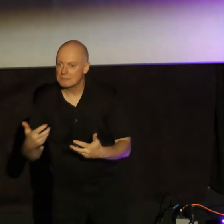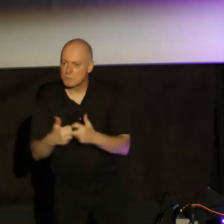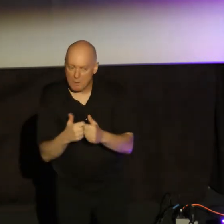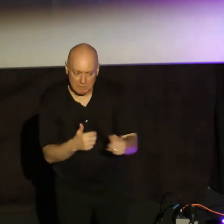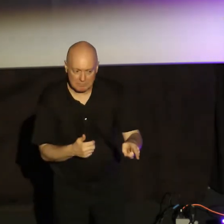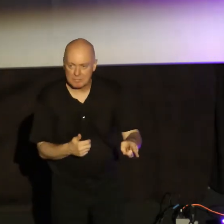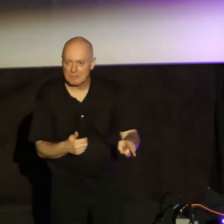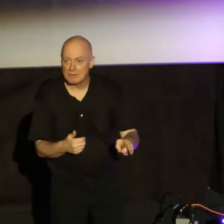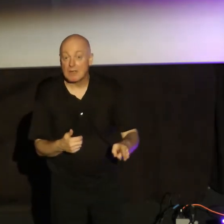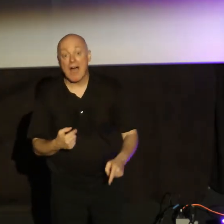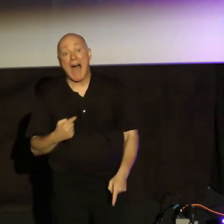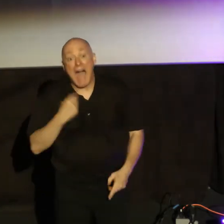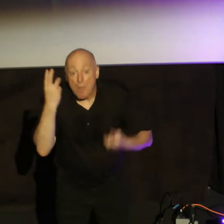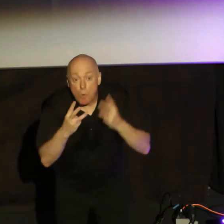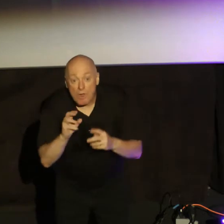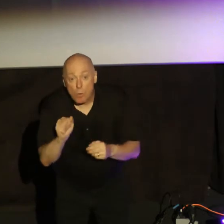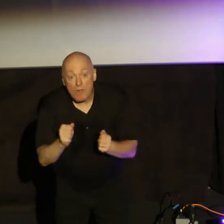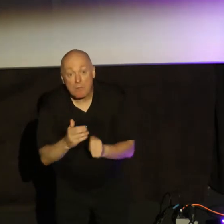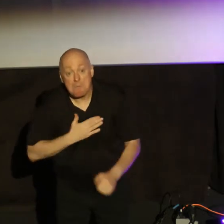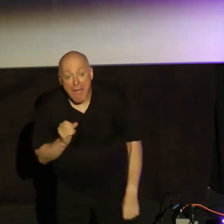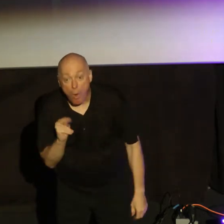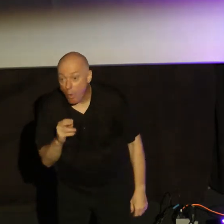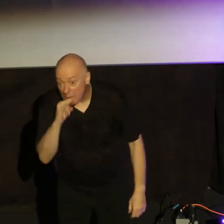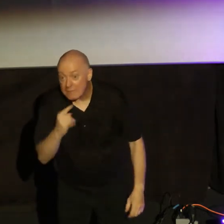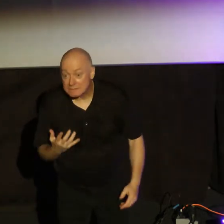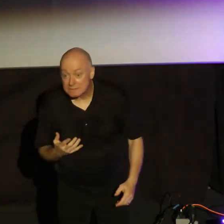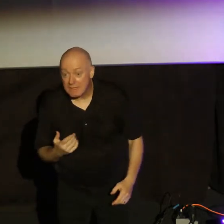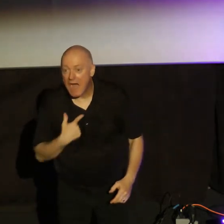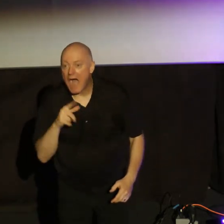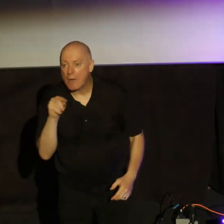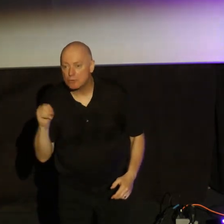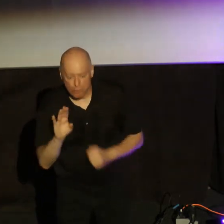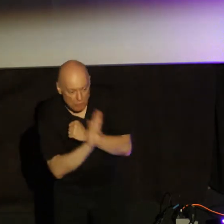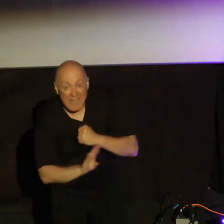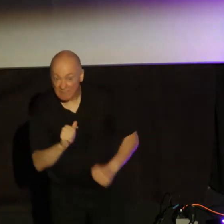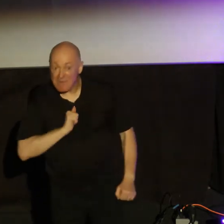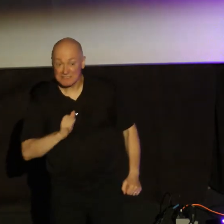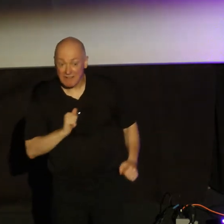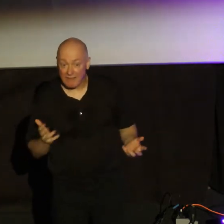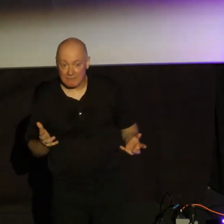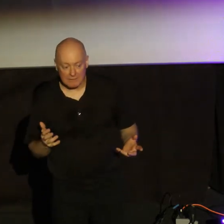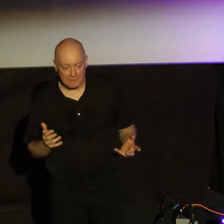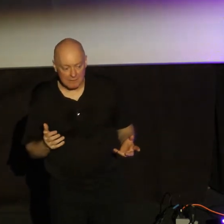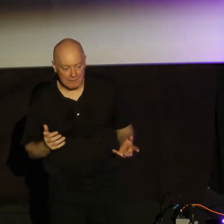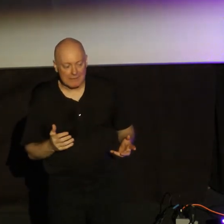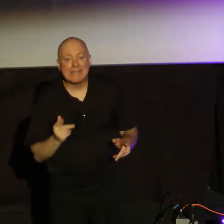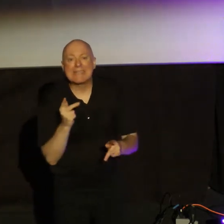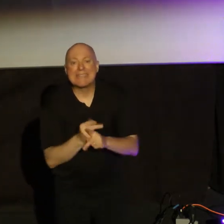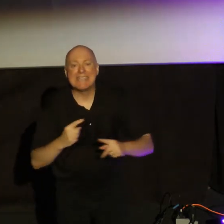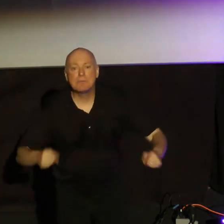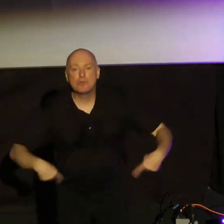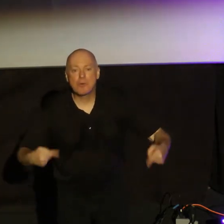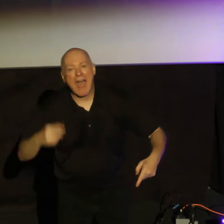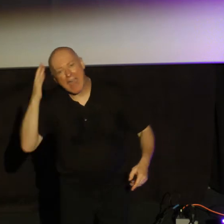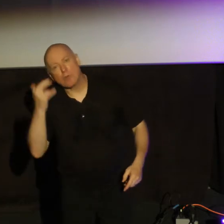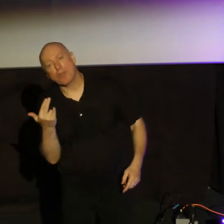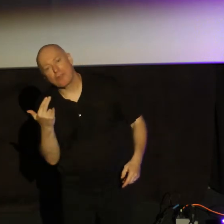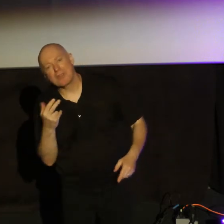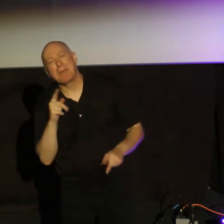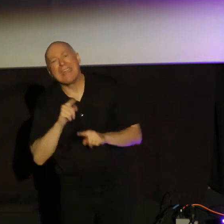I get worried with my own kids. You know, I find I'm too protective. It's like, well, just keep the training wheels on the bike. I know you're 13, but hey, you just never